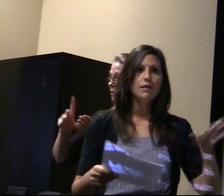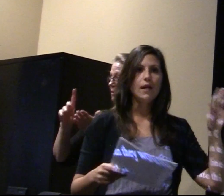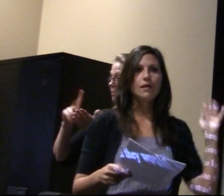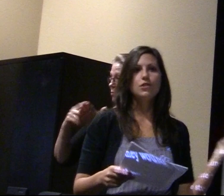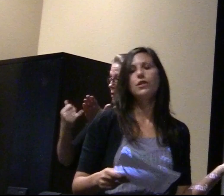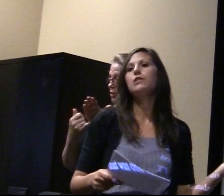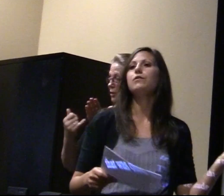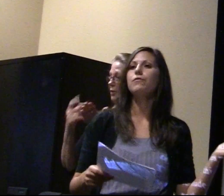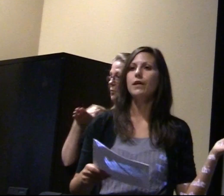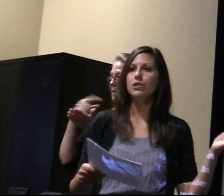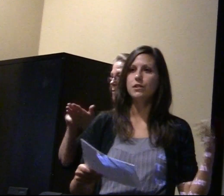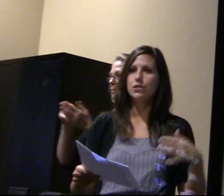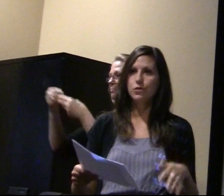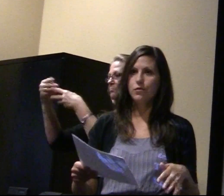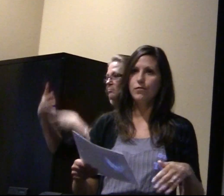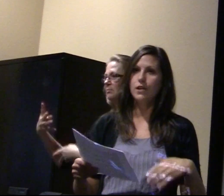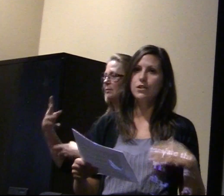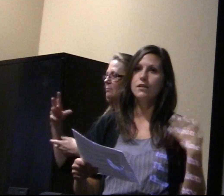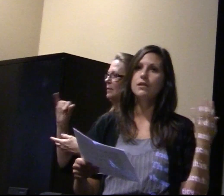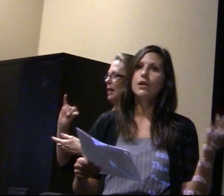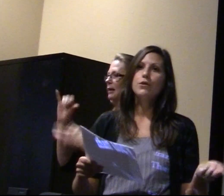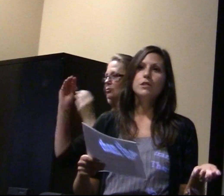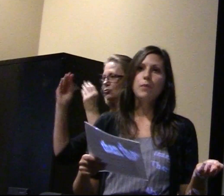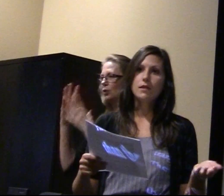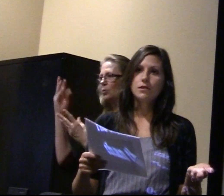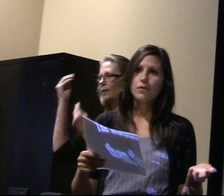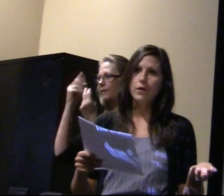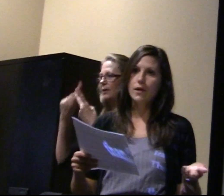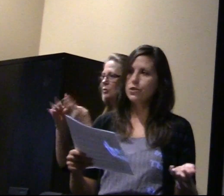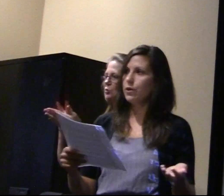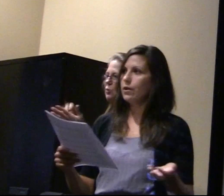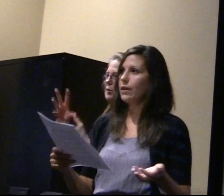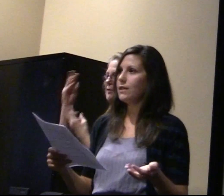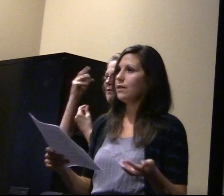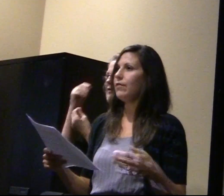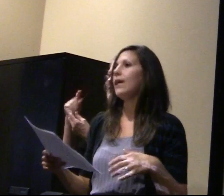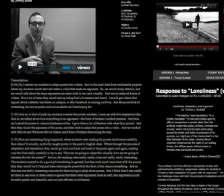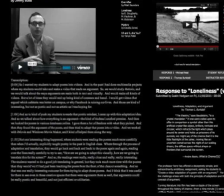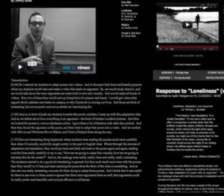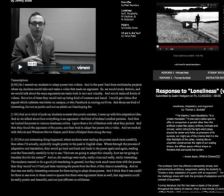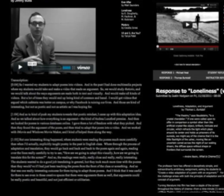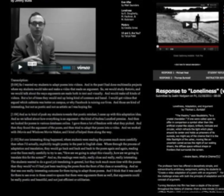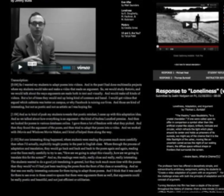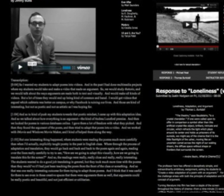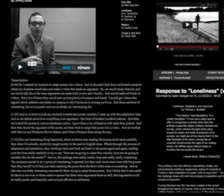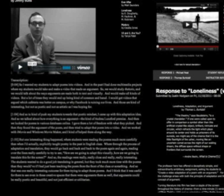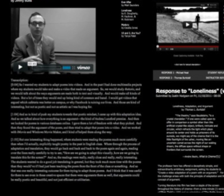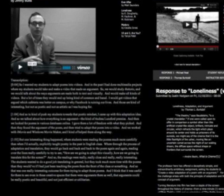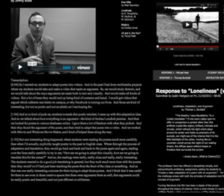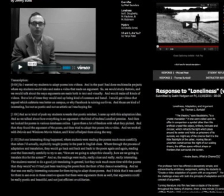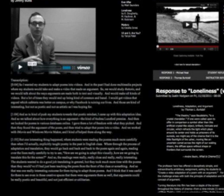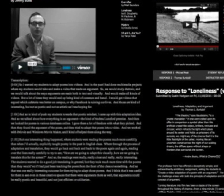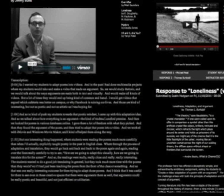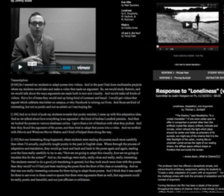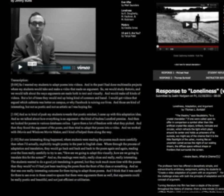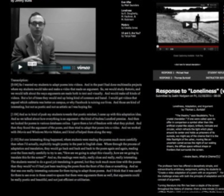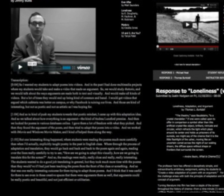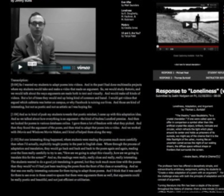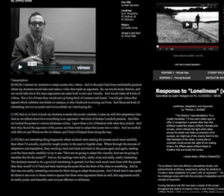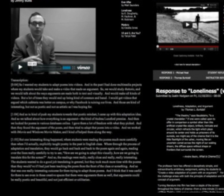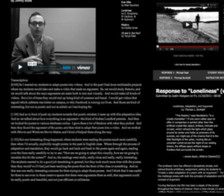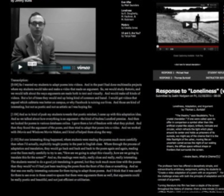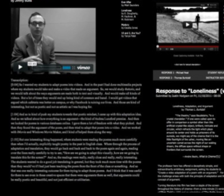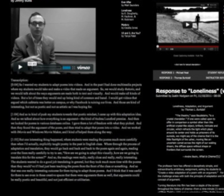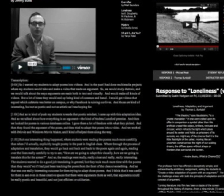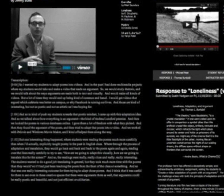material, like an instructor reflection, student reflections, responses from our editorial collective, and information about the course and assignment. This